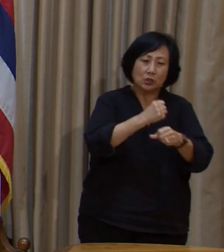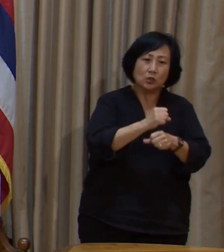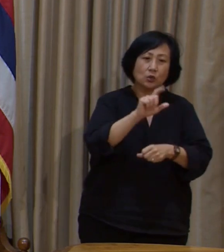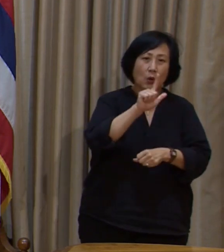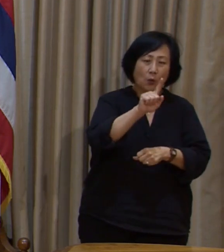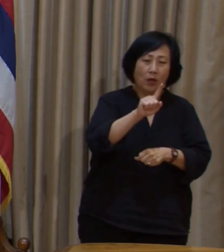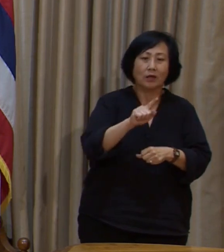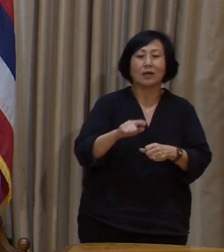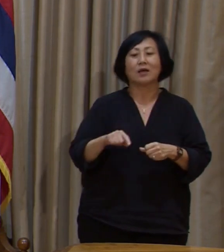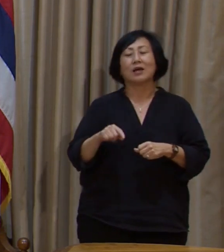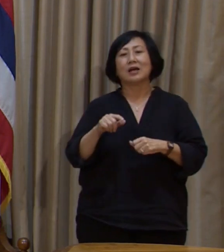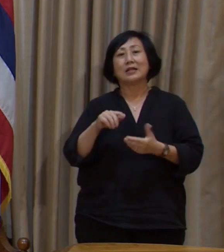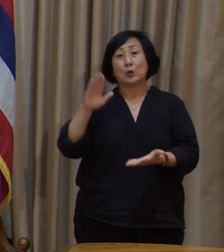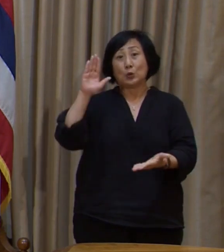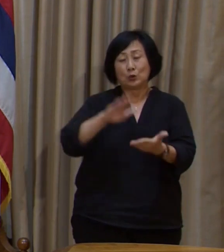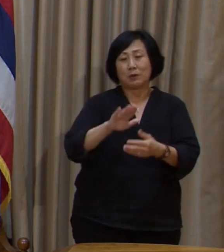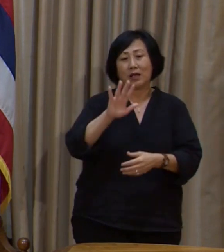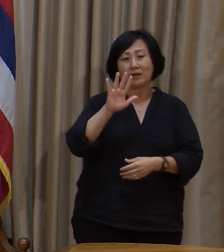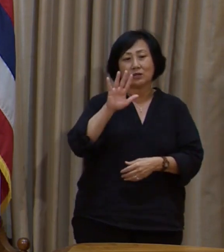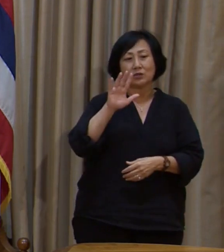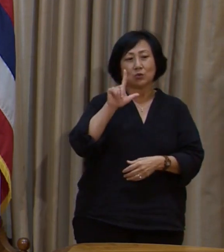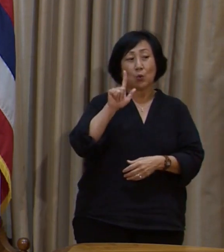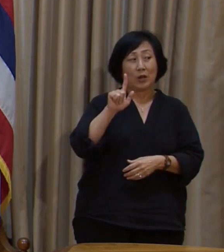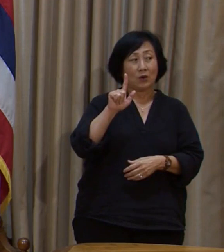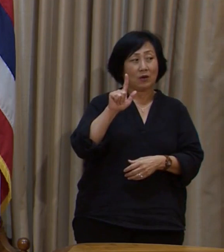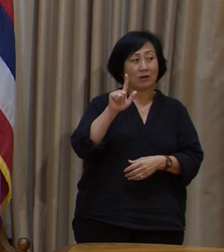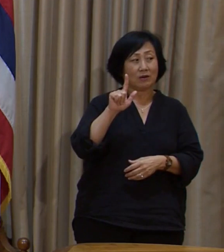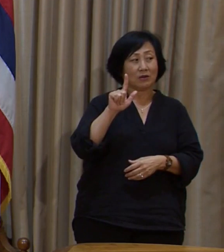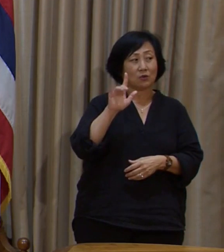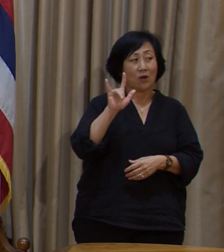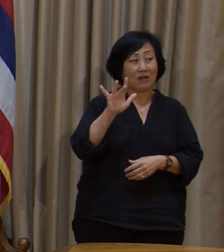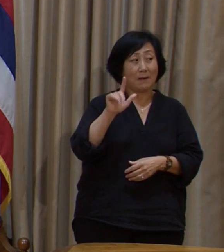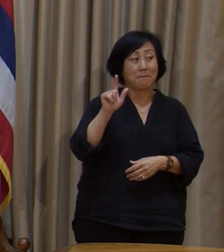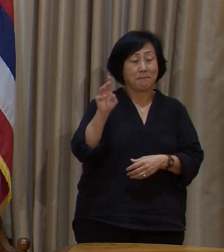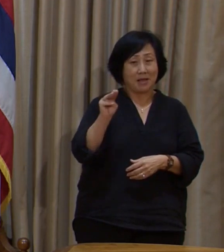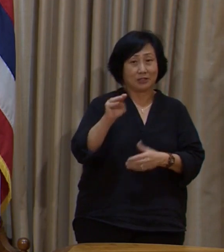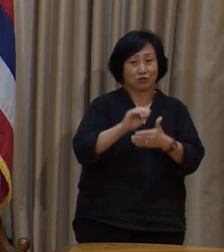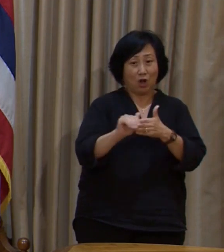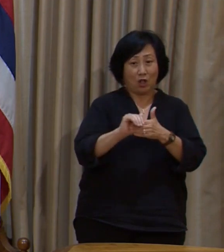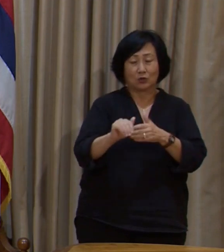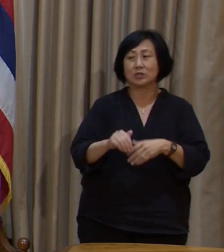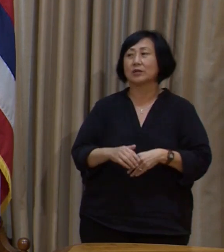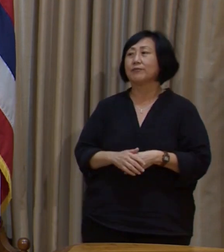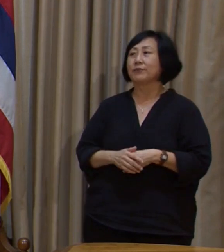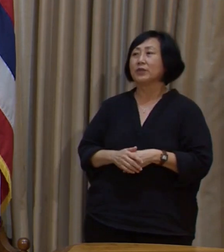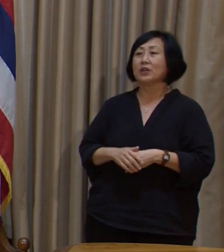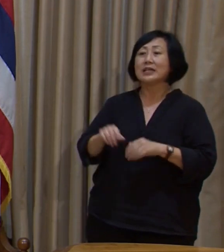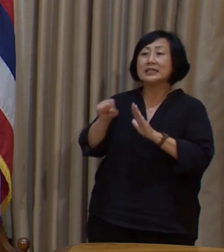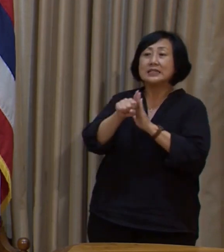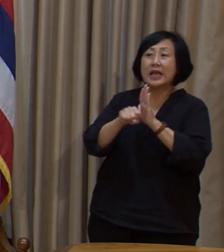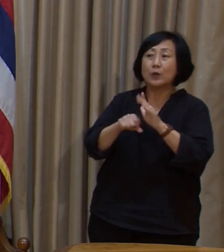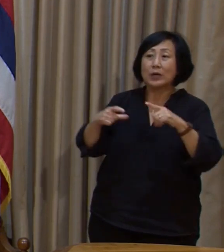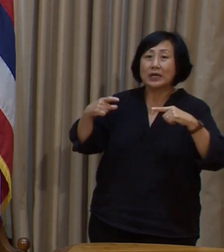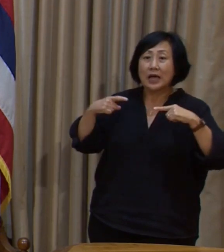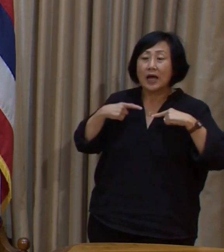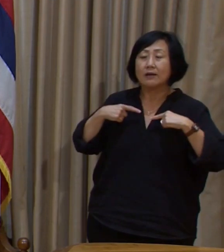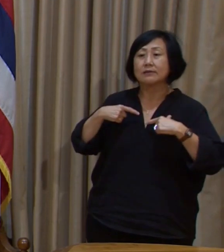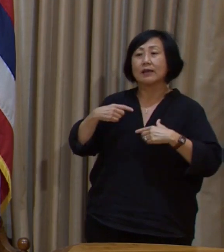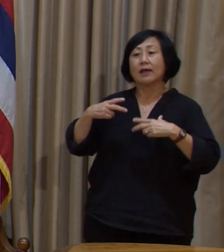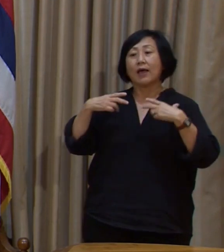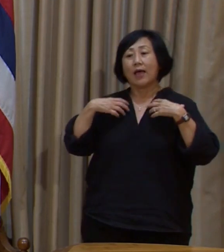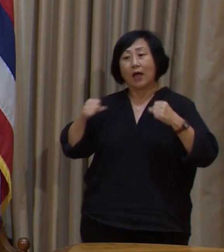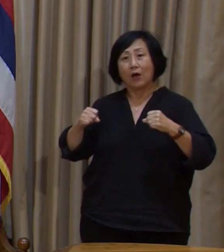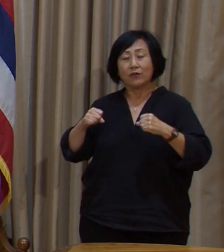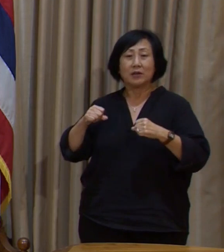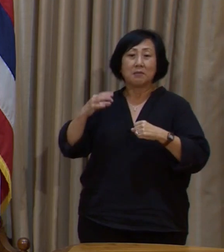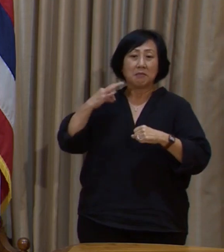$205 million. I temporarily suspended pre-funding, of state retiree health benefit